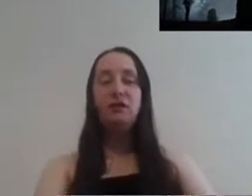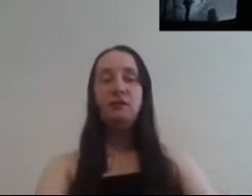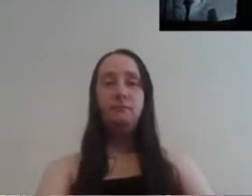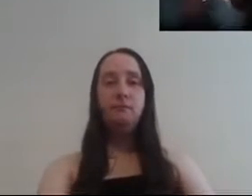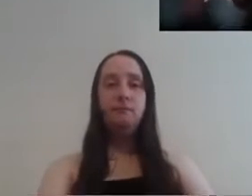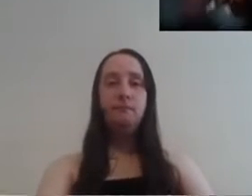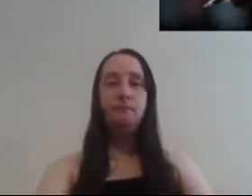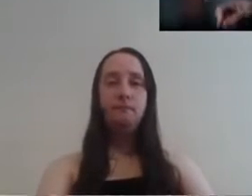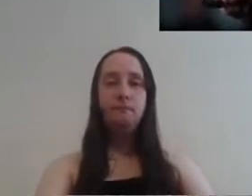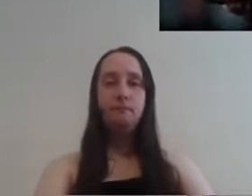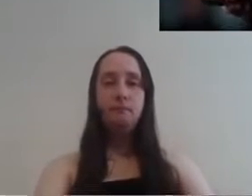well I'm not much of a writer